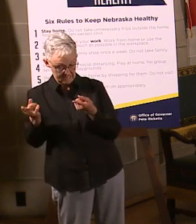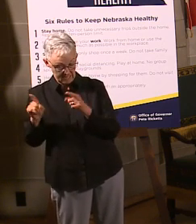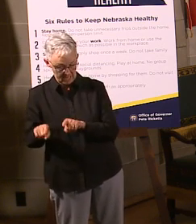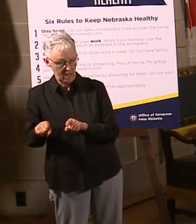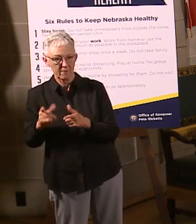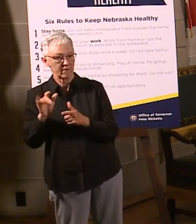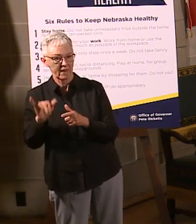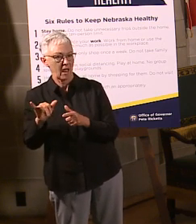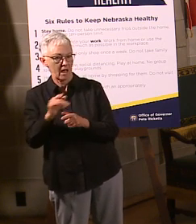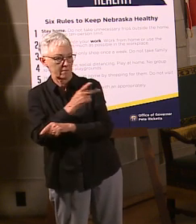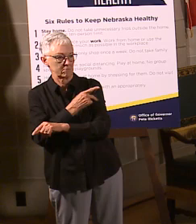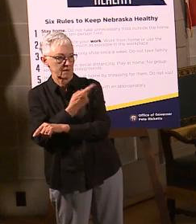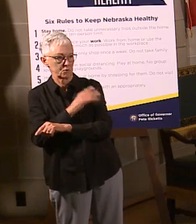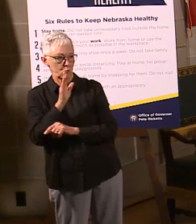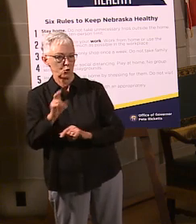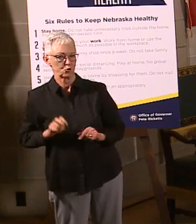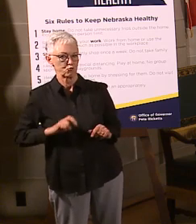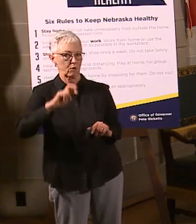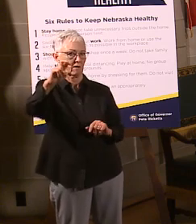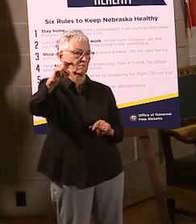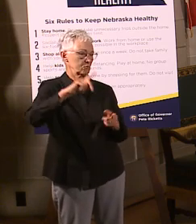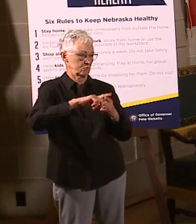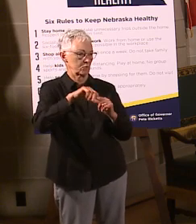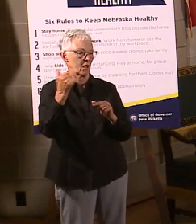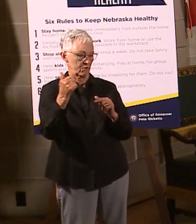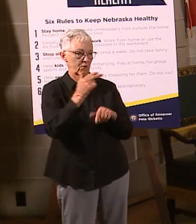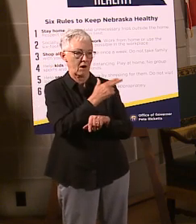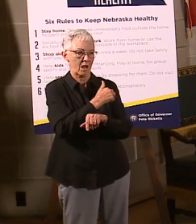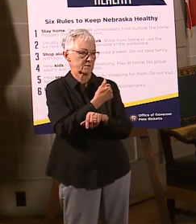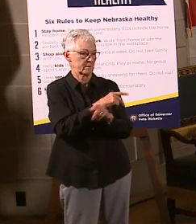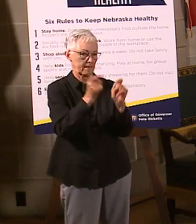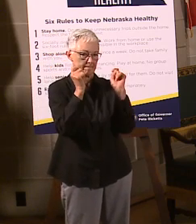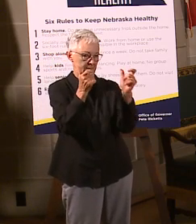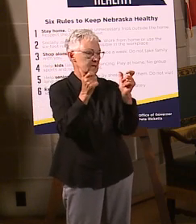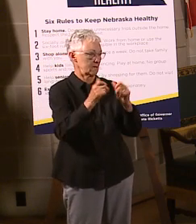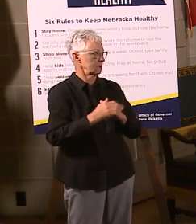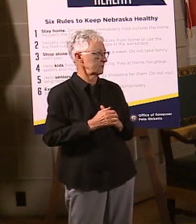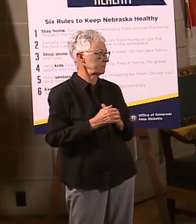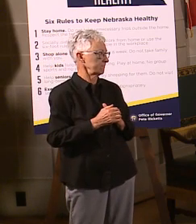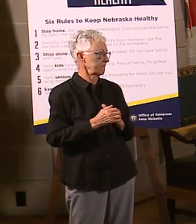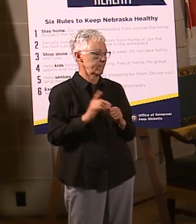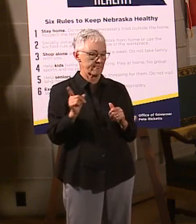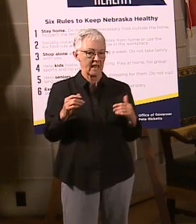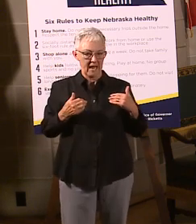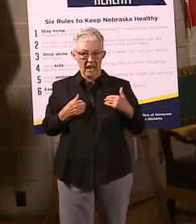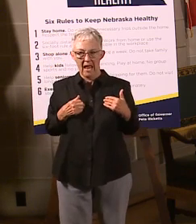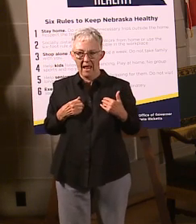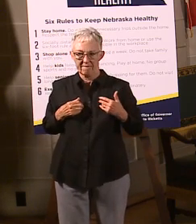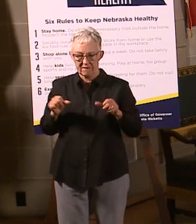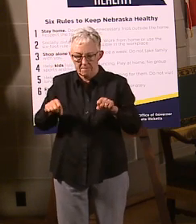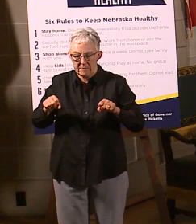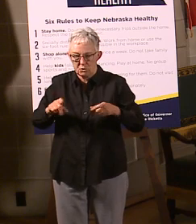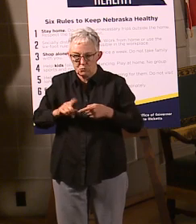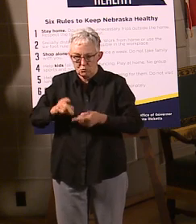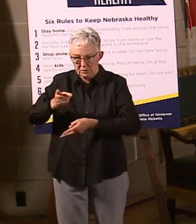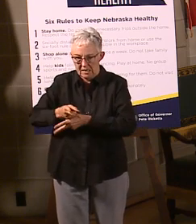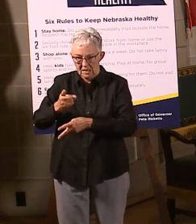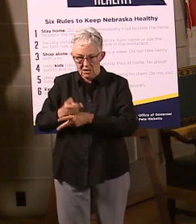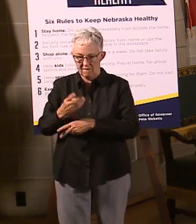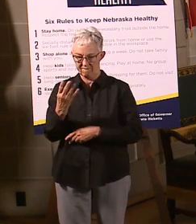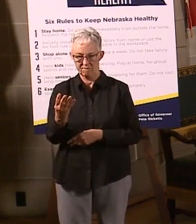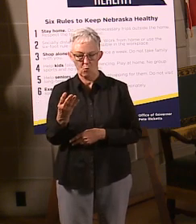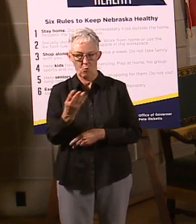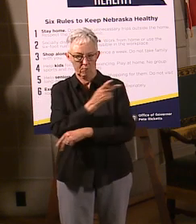transfer that patient out as soon as possible to an area hospital. They did, I think, have the capability for taking care of four ventilated patients at a time.